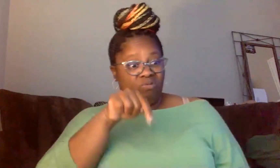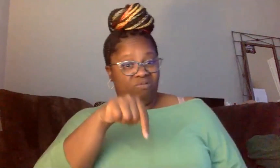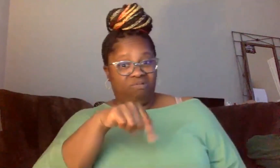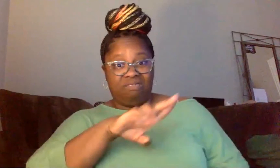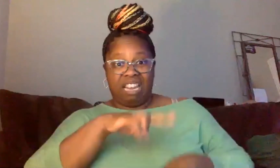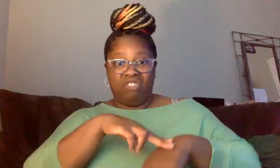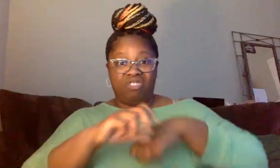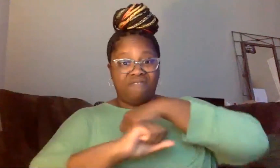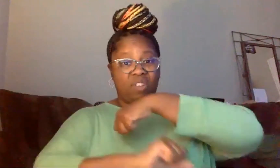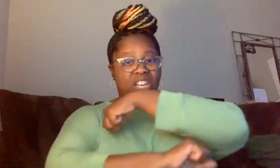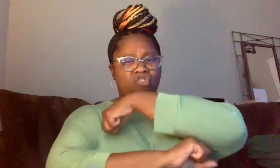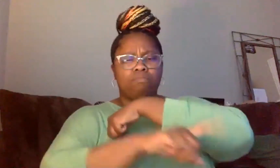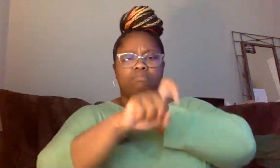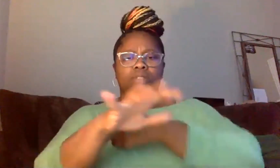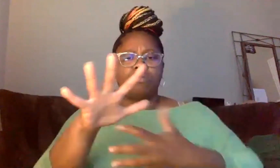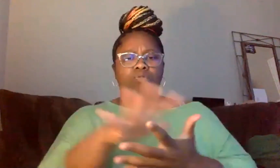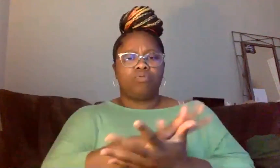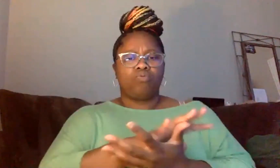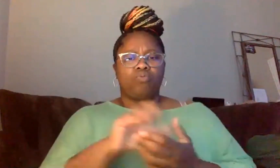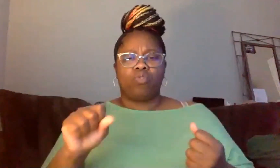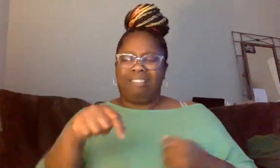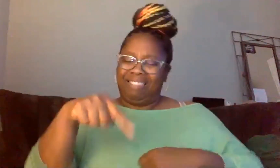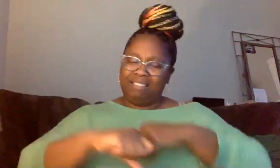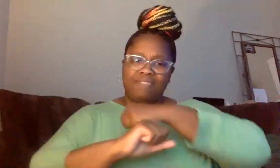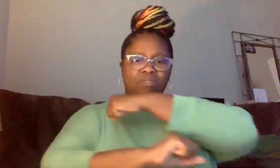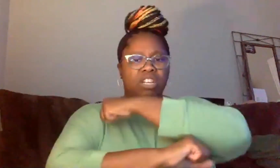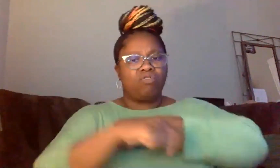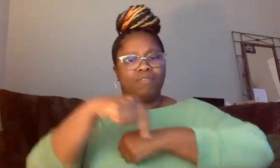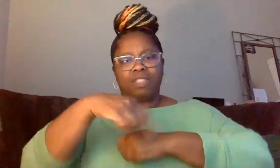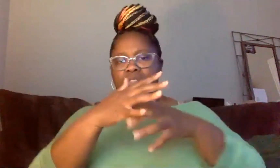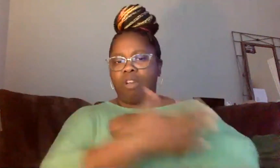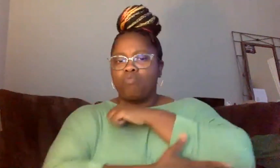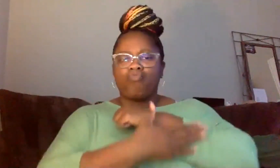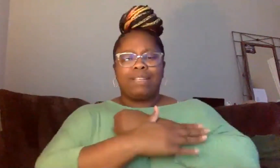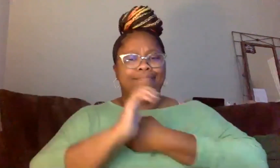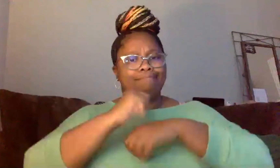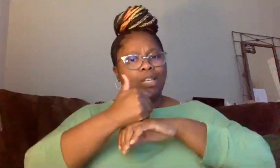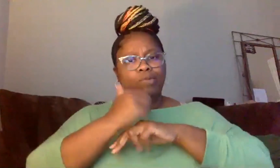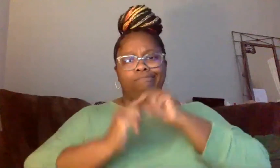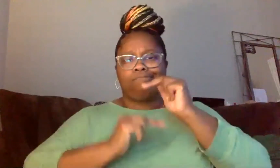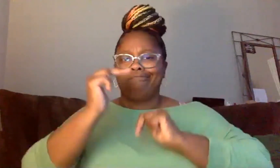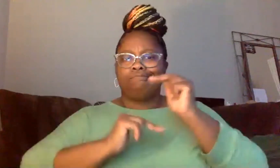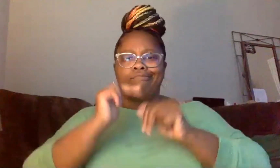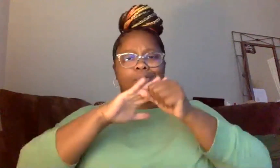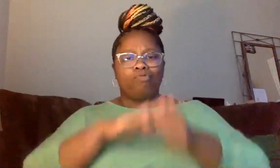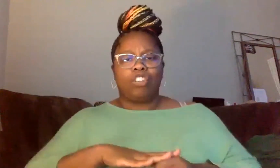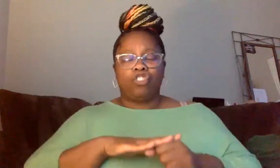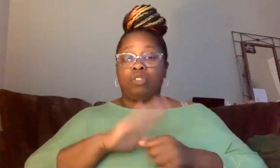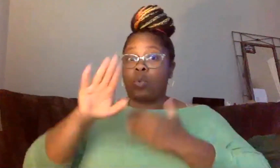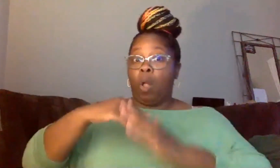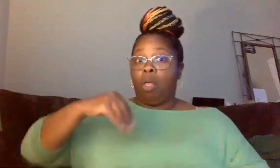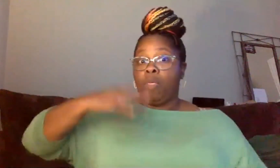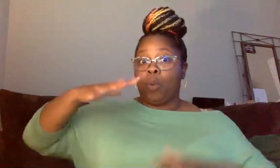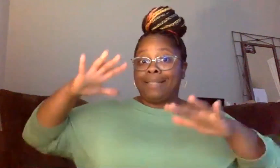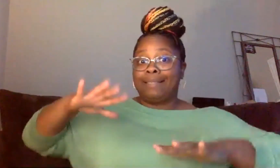apart. Our foundation was built on oppression. And so when all those white settlers signed the Declaration of Independence,